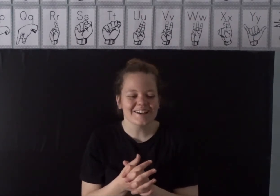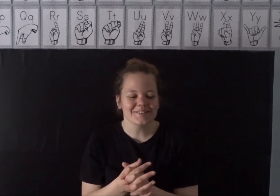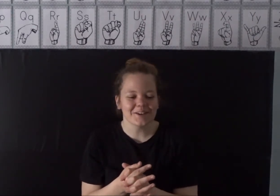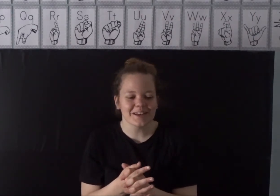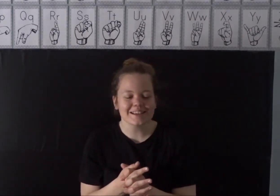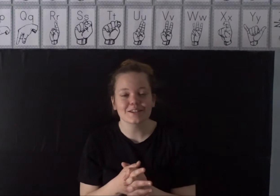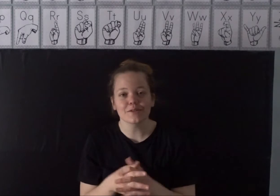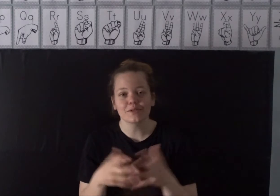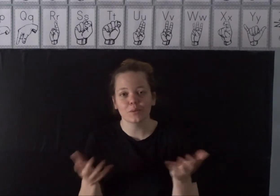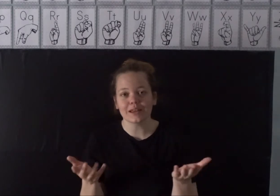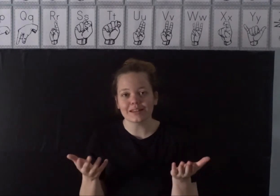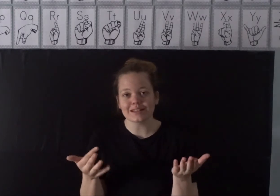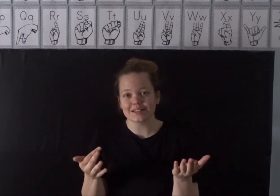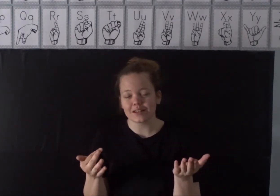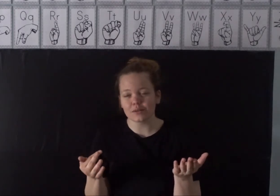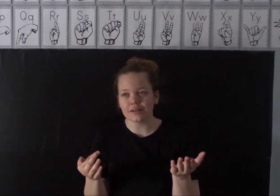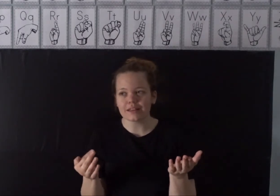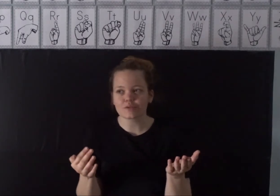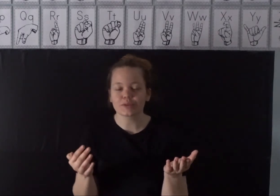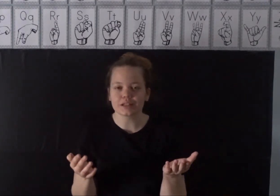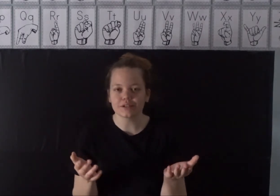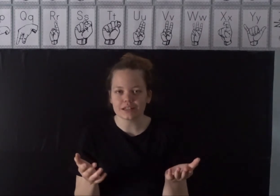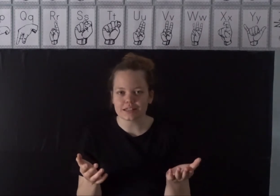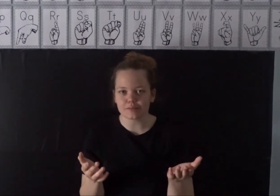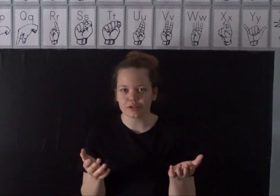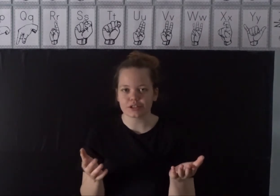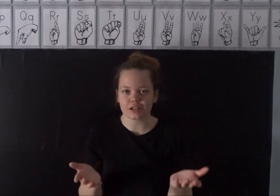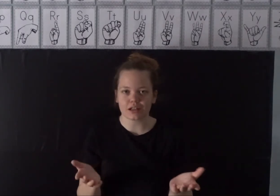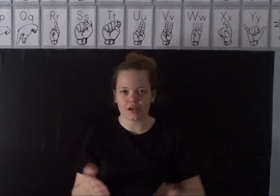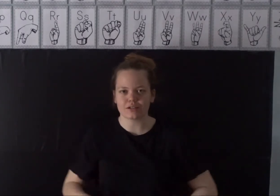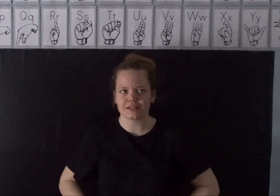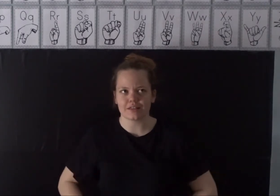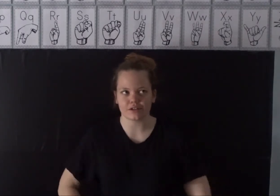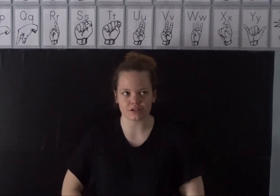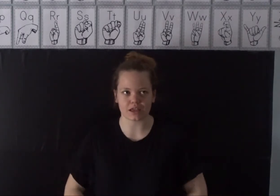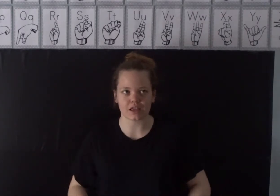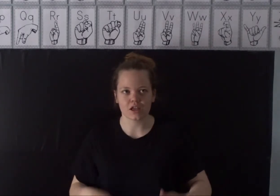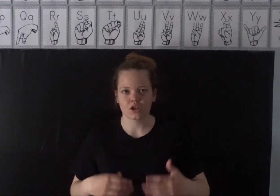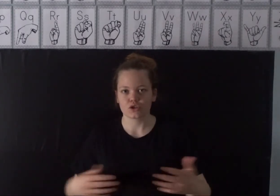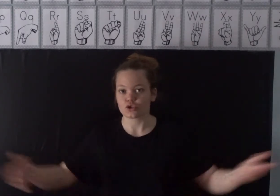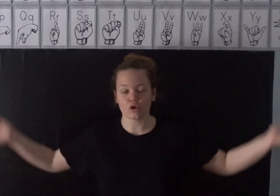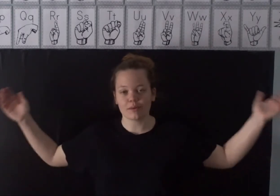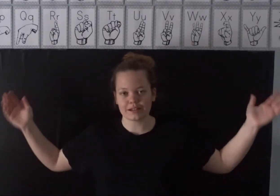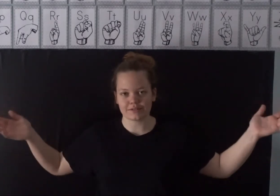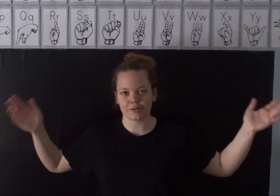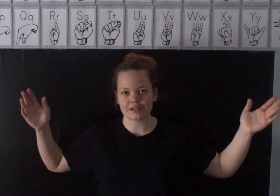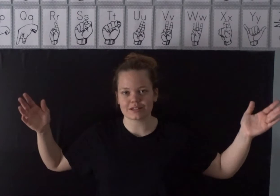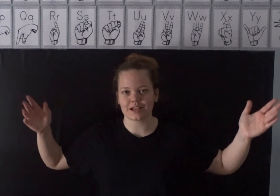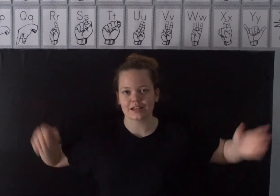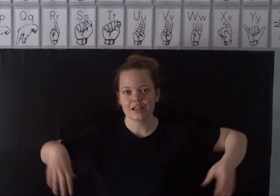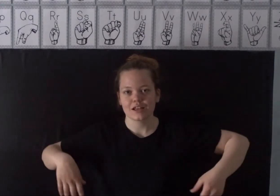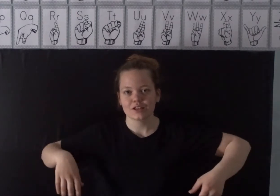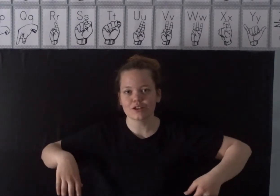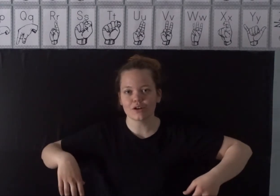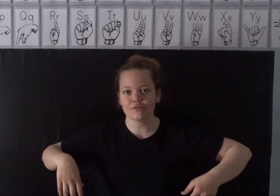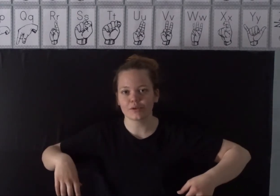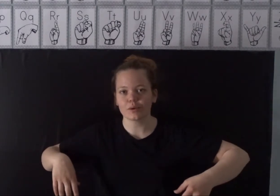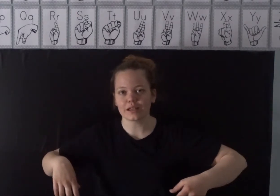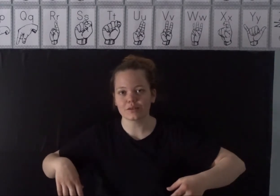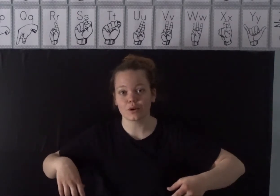Okay so for wind it is another one that is really really similar to clouds in that there is like so many different ways to sign it. So for wind what